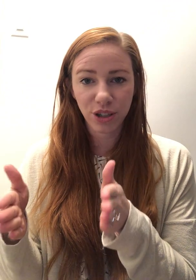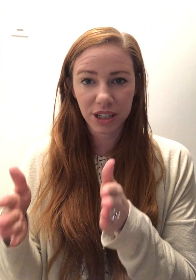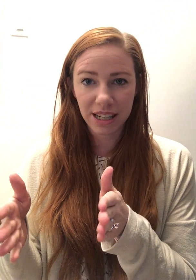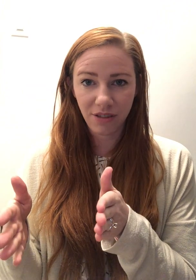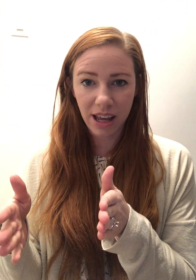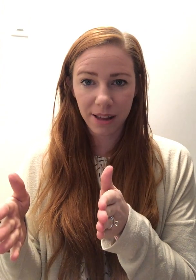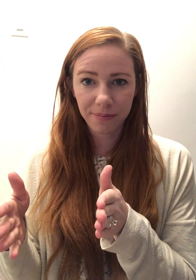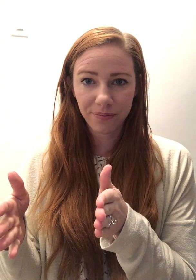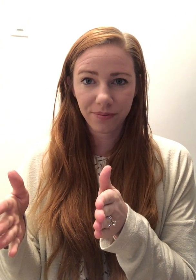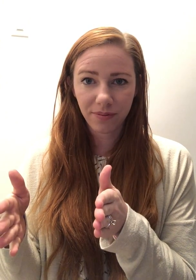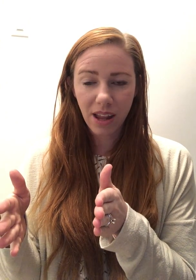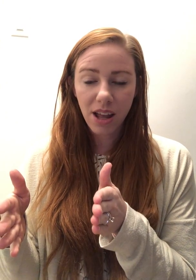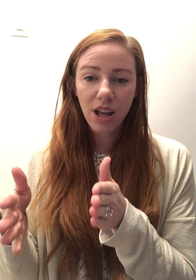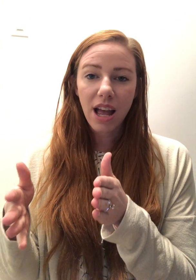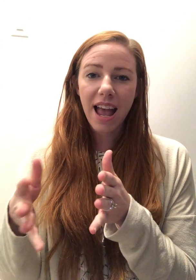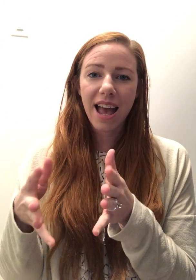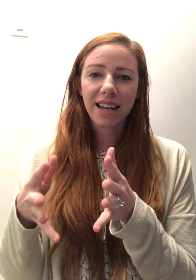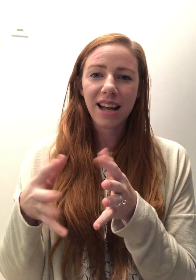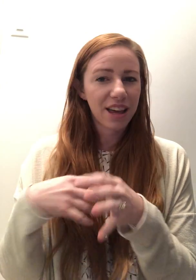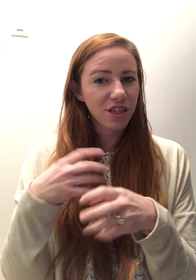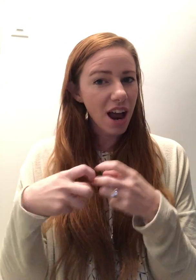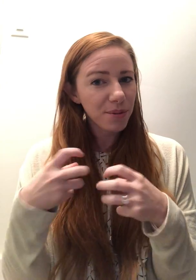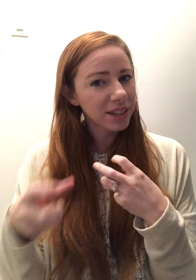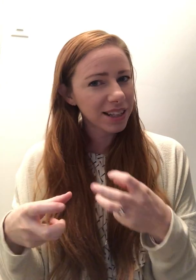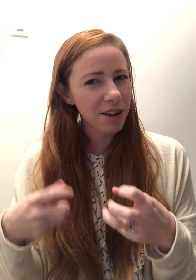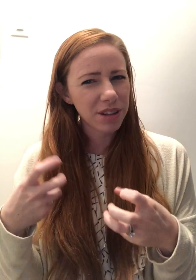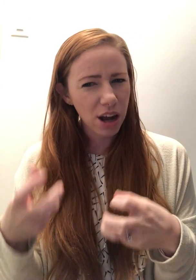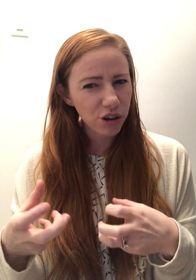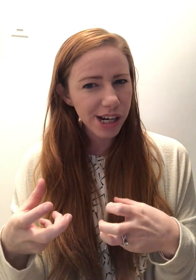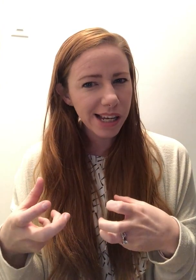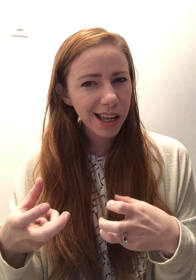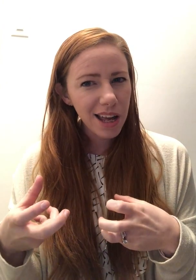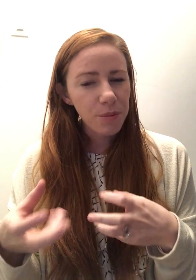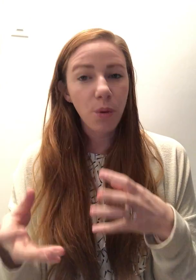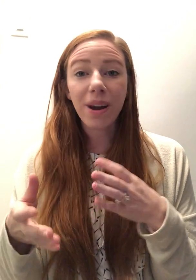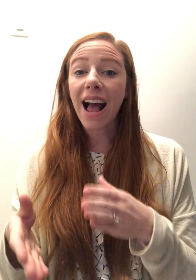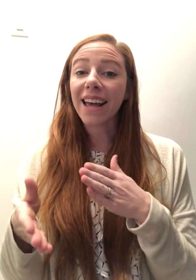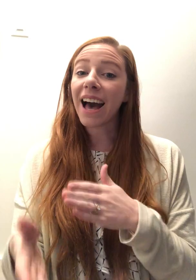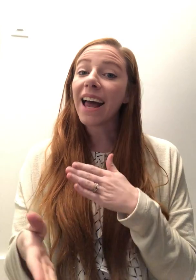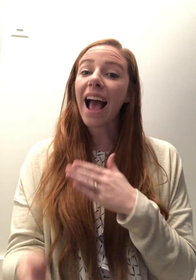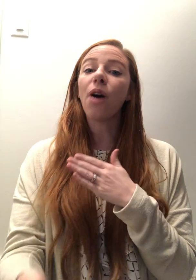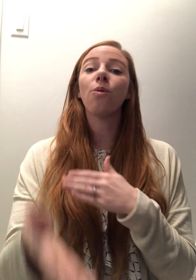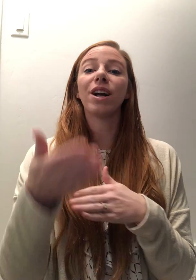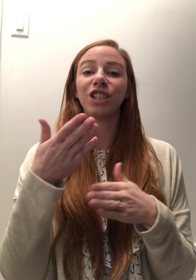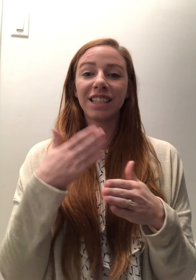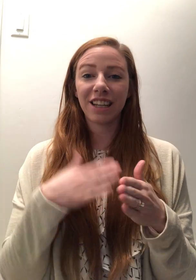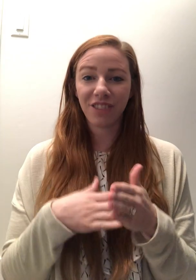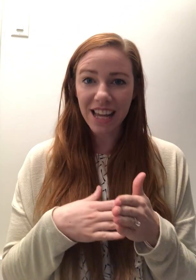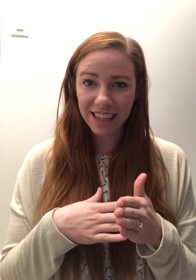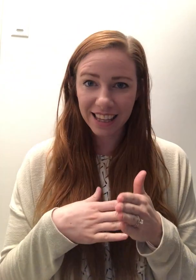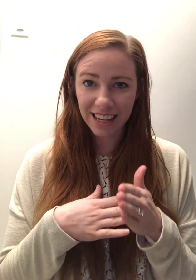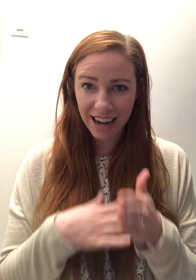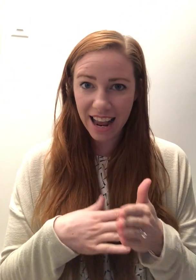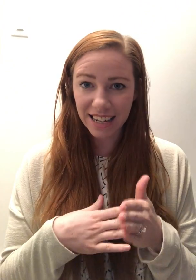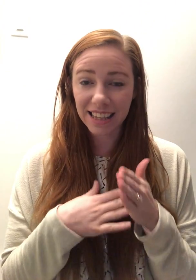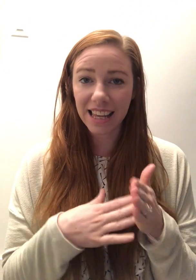watching TV. And I thought it was because I was hungry, but when I cut out watching TV at night in the